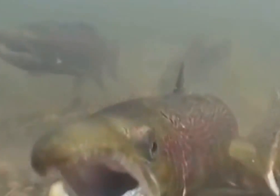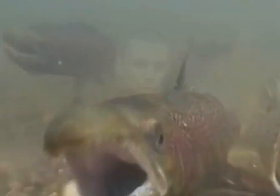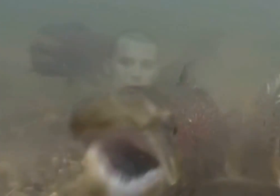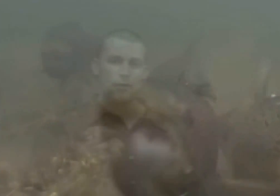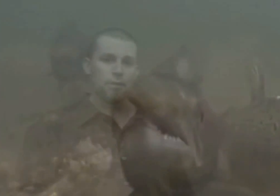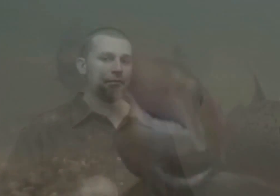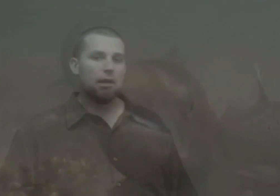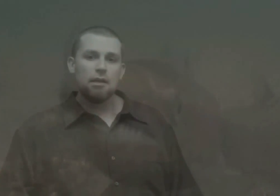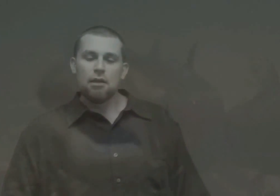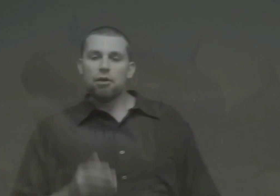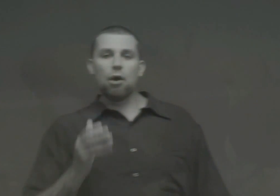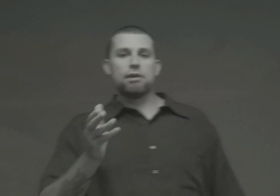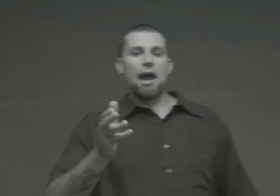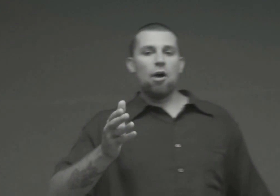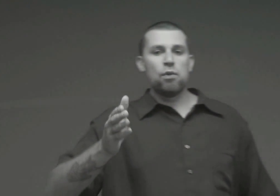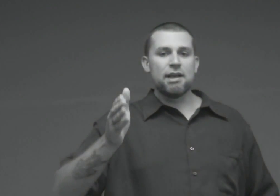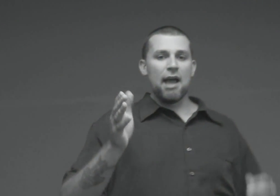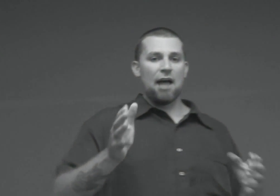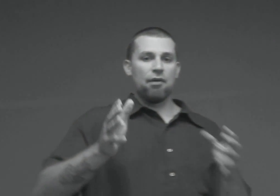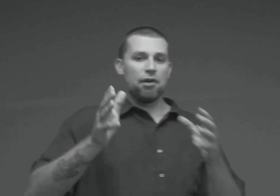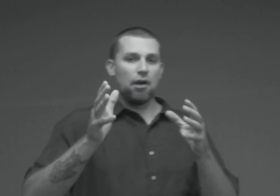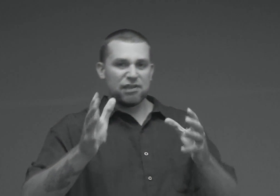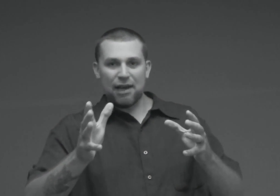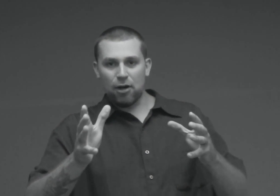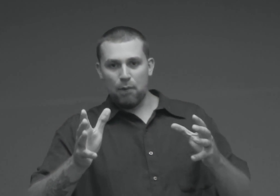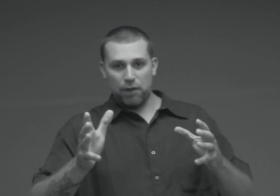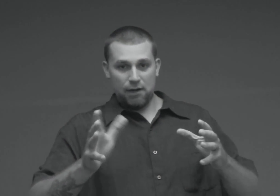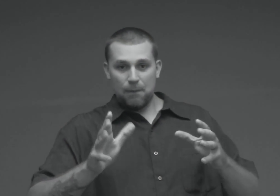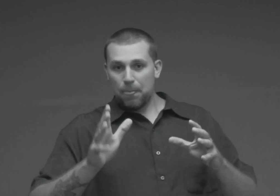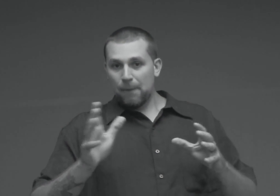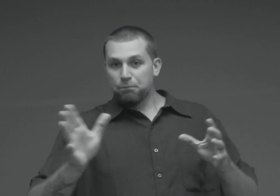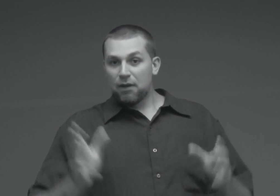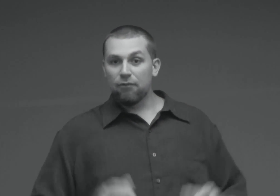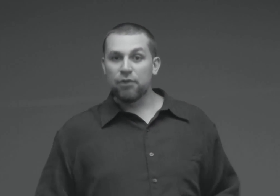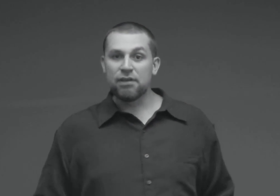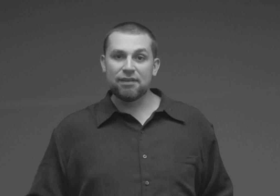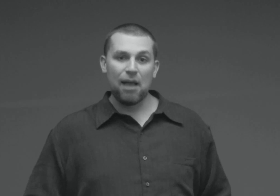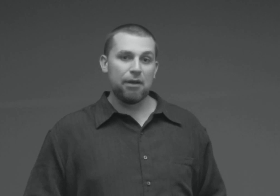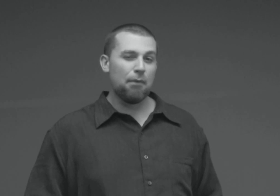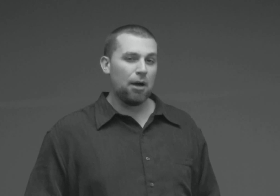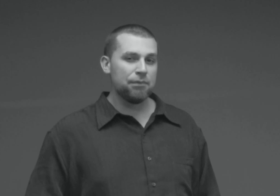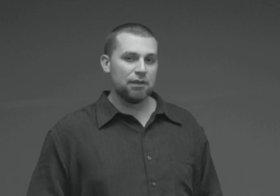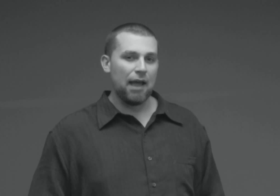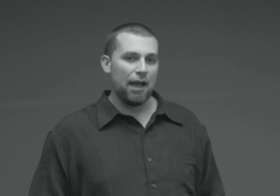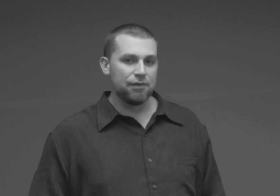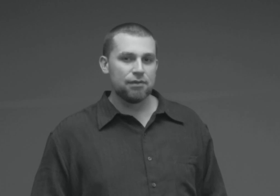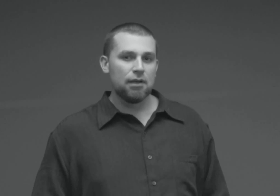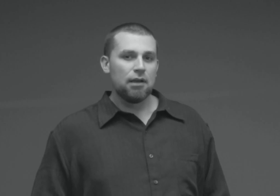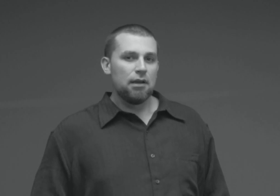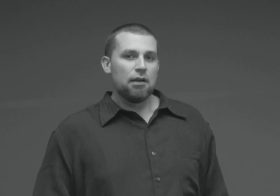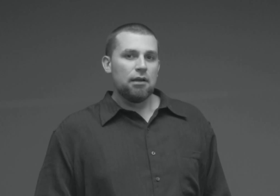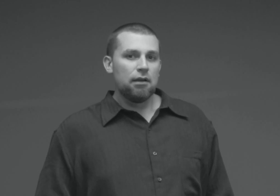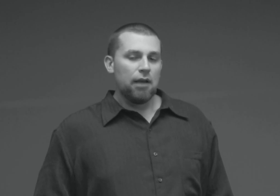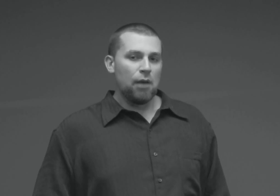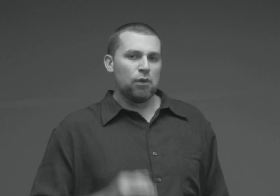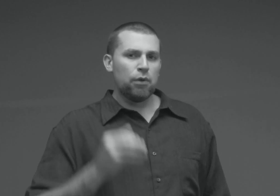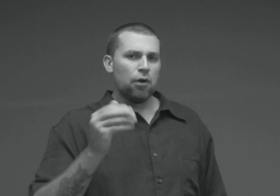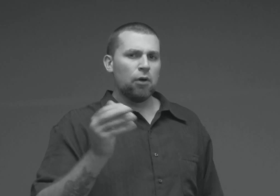Brethren, no doubt we could have a ceremony for these salmon moms and dads. And we would hear